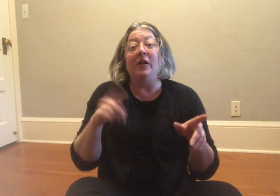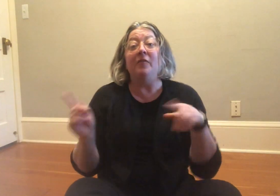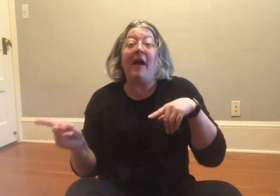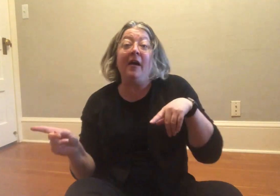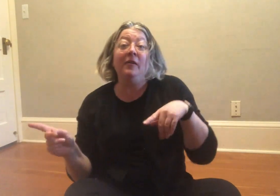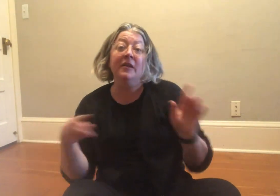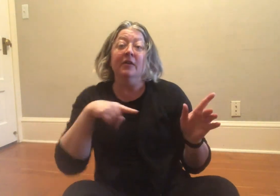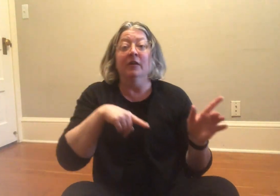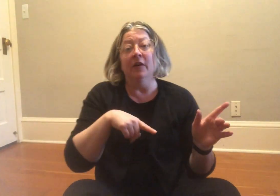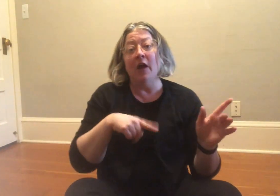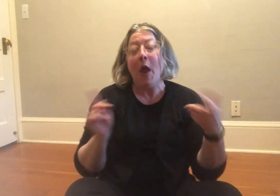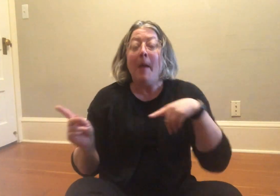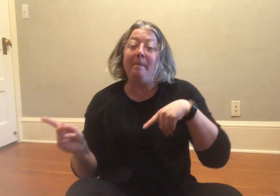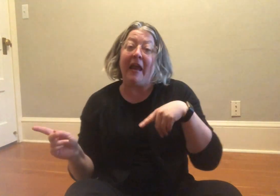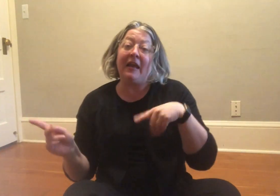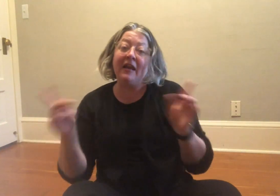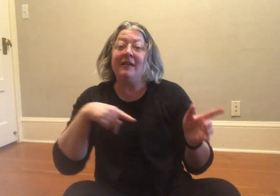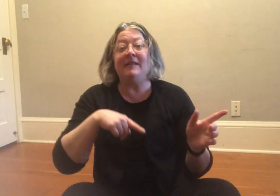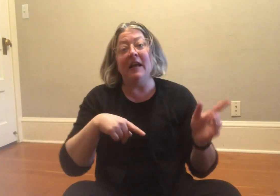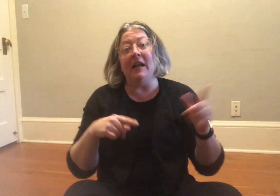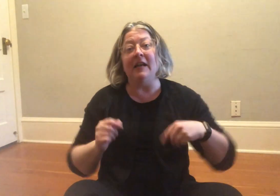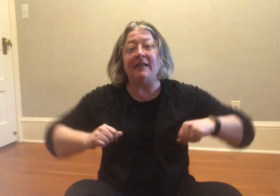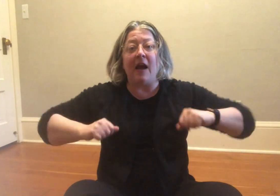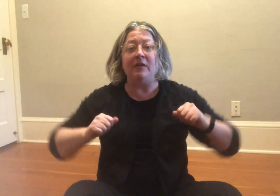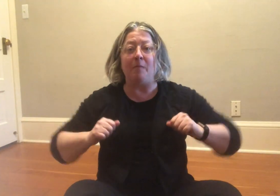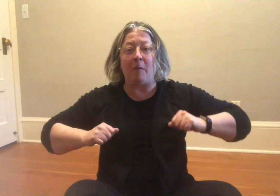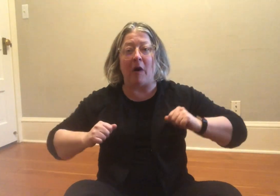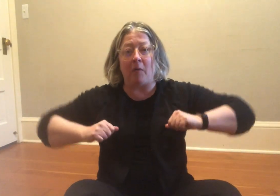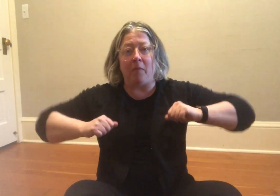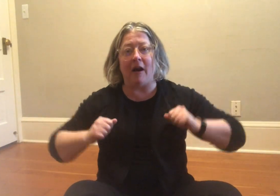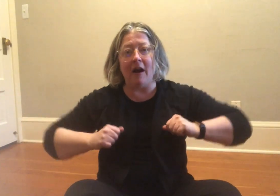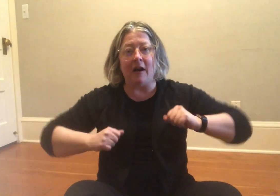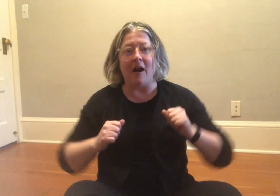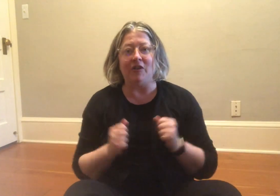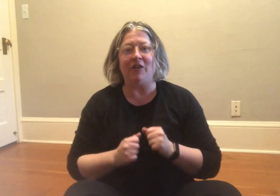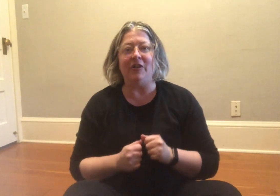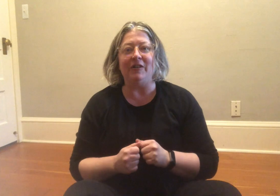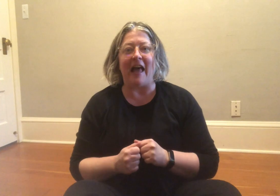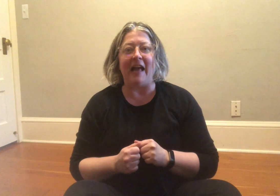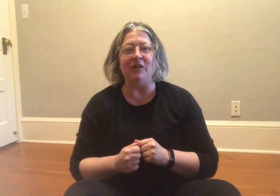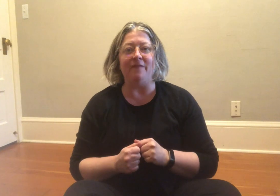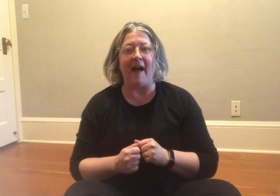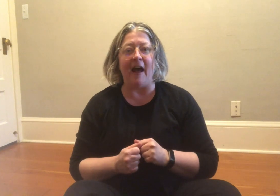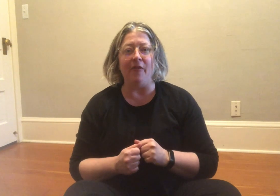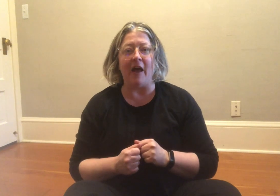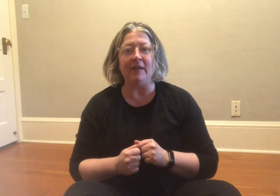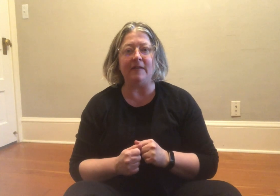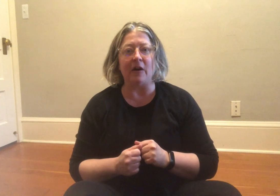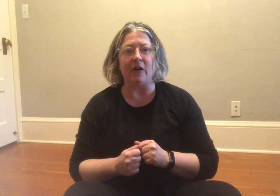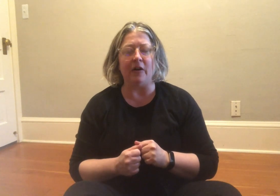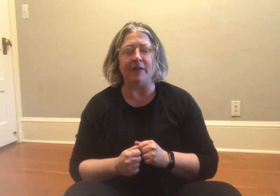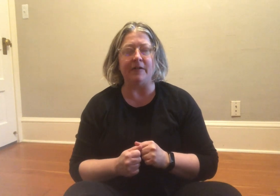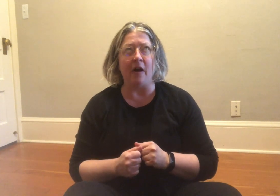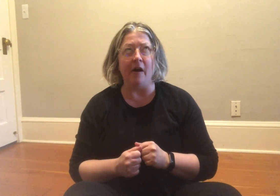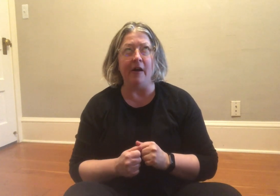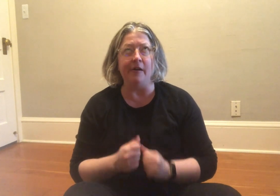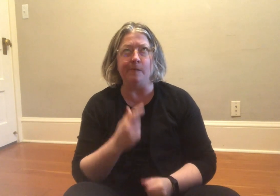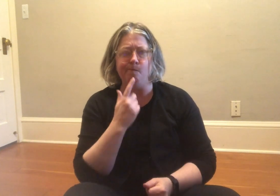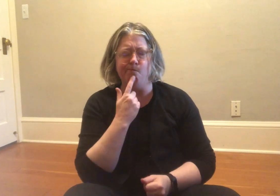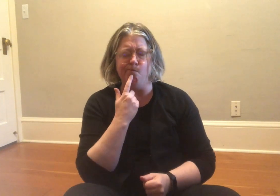around, making silly sounds. Bawk, bawk, bawk, Aren't you glad you found the circle song? Hmm.